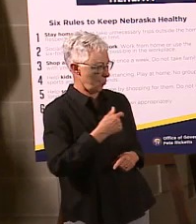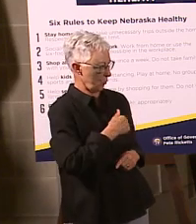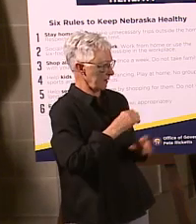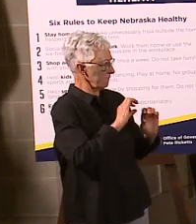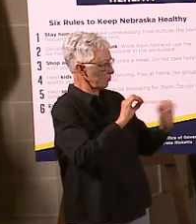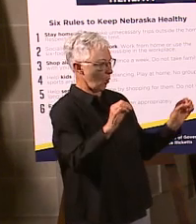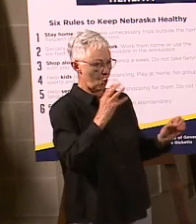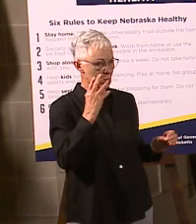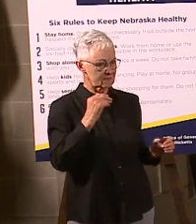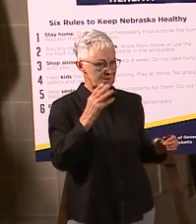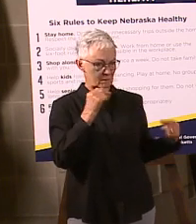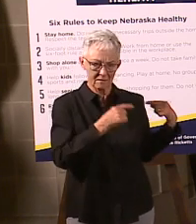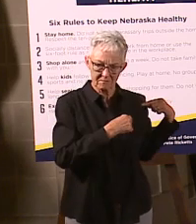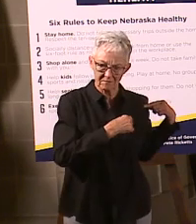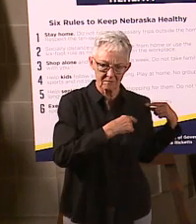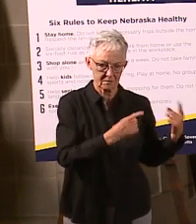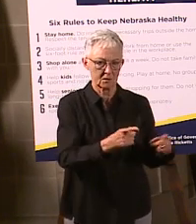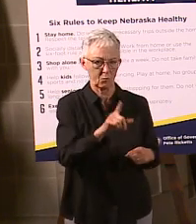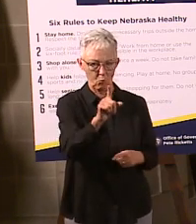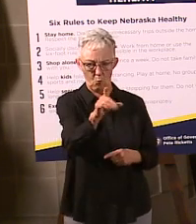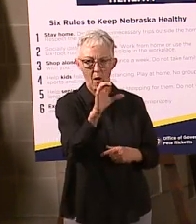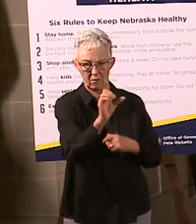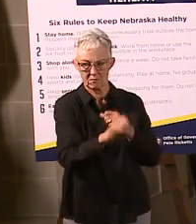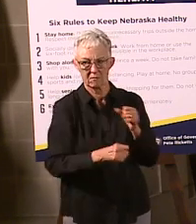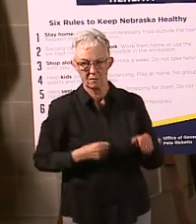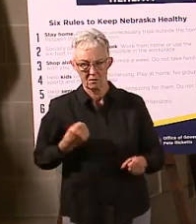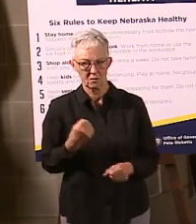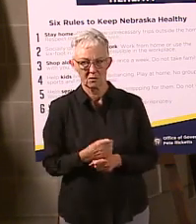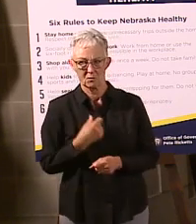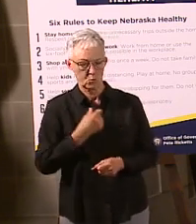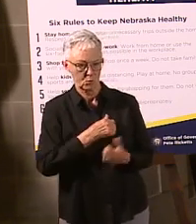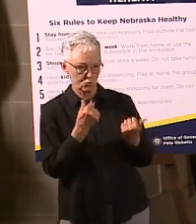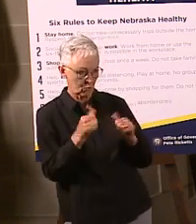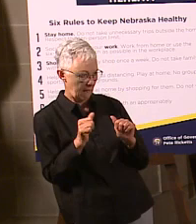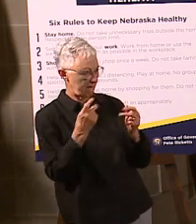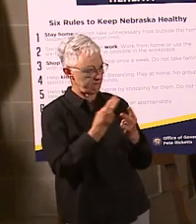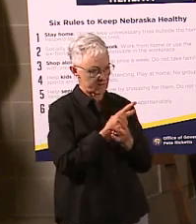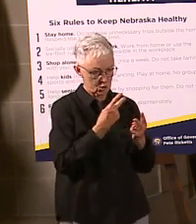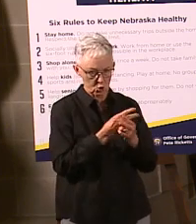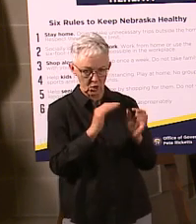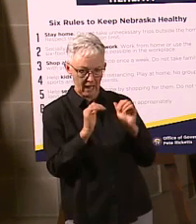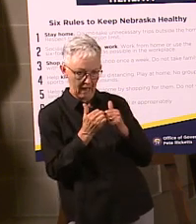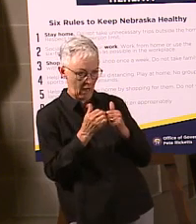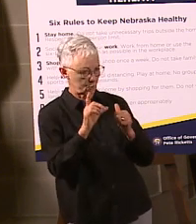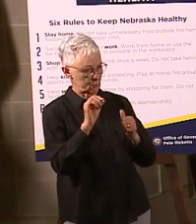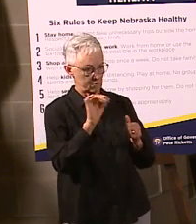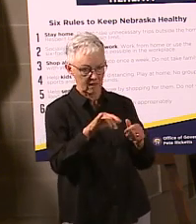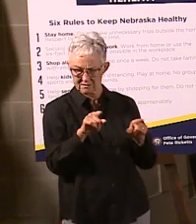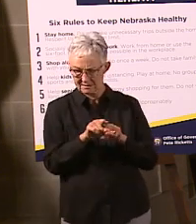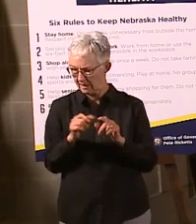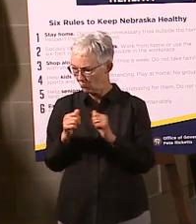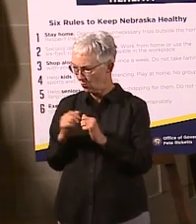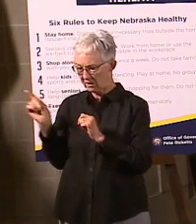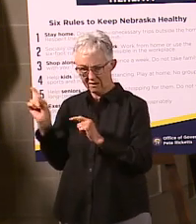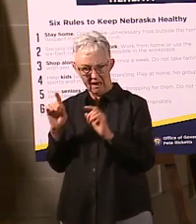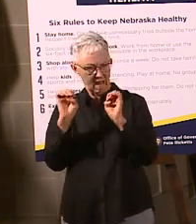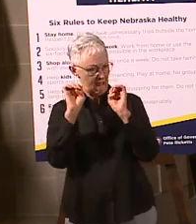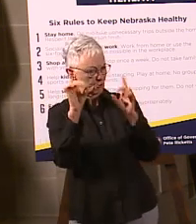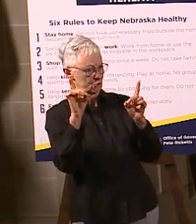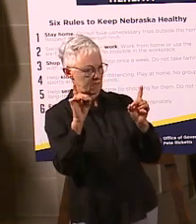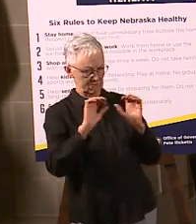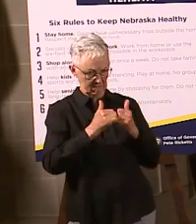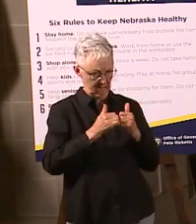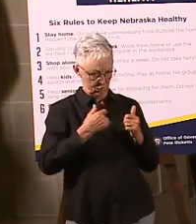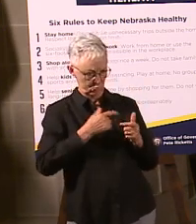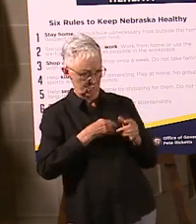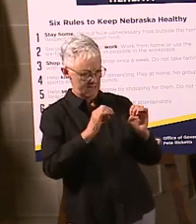our country. So we're all figuring out better ways to be able to address it, know, education, same sort of deal. We're learning how